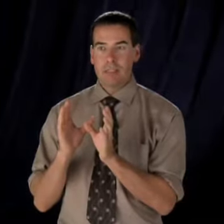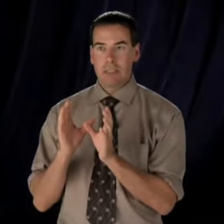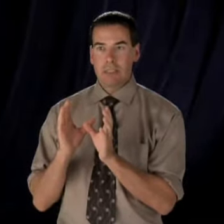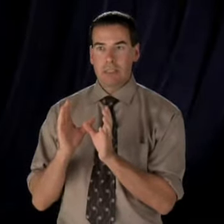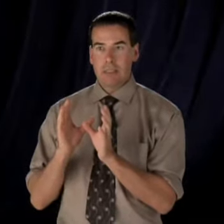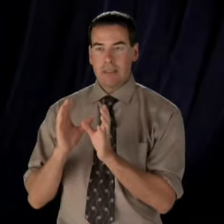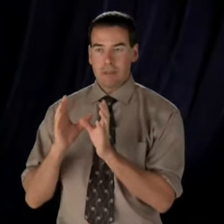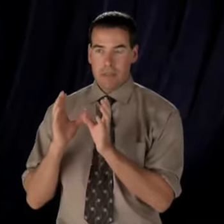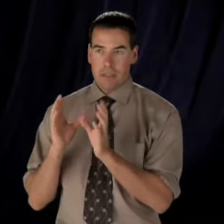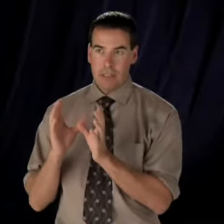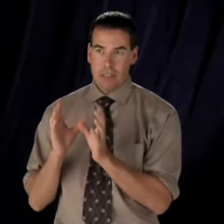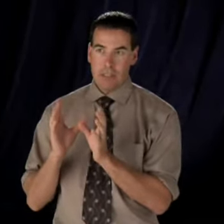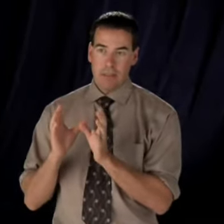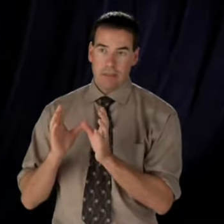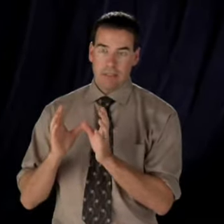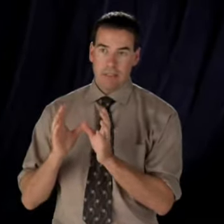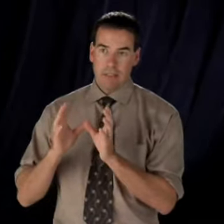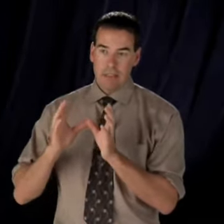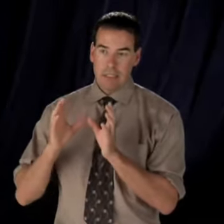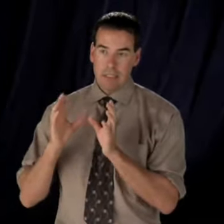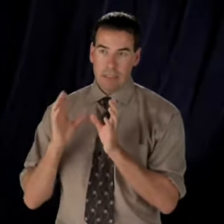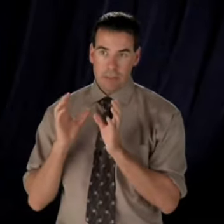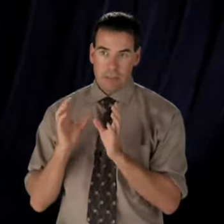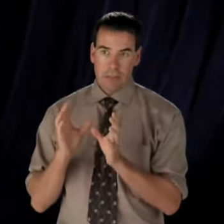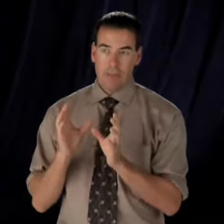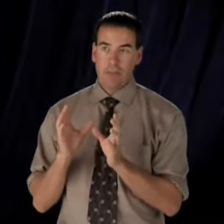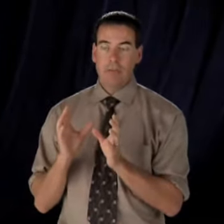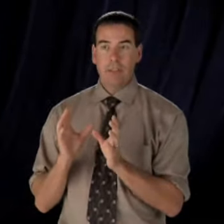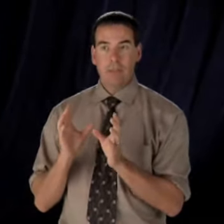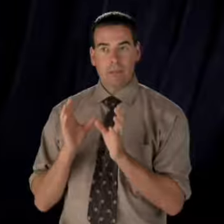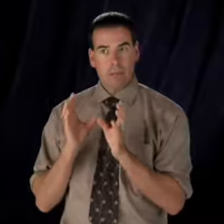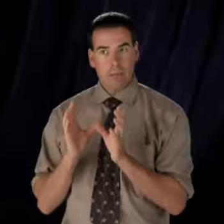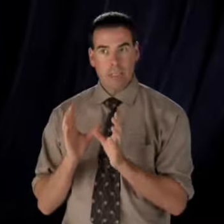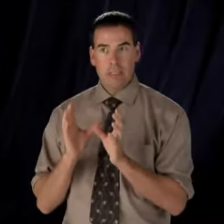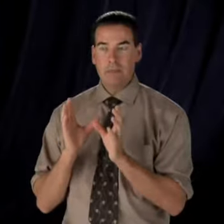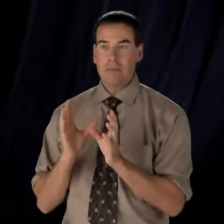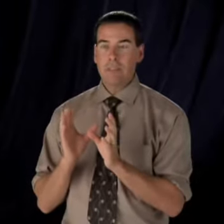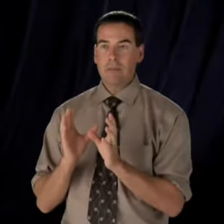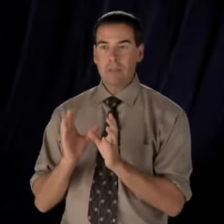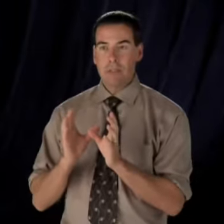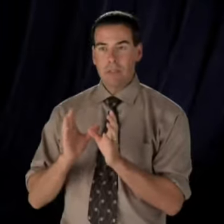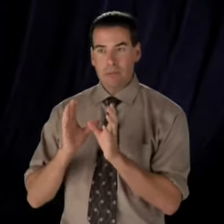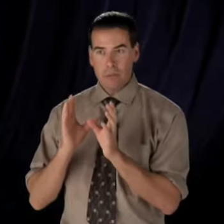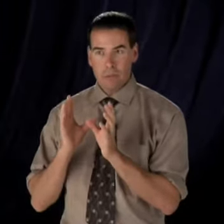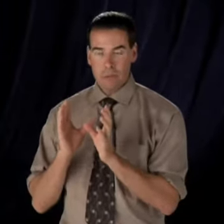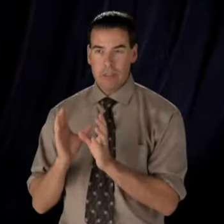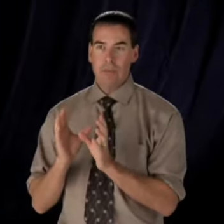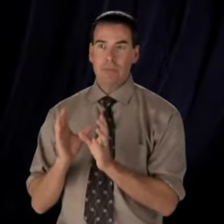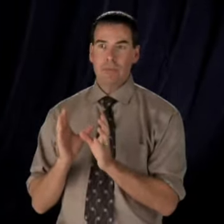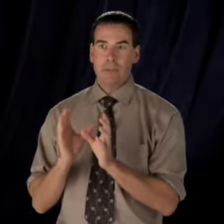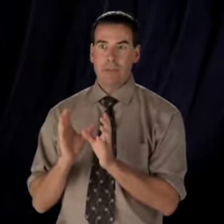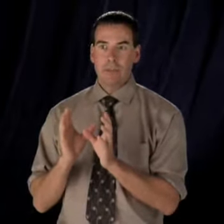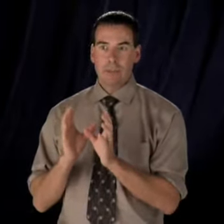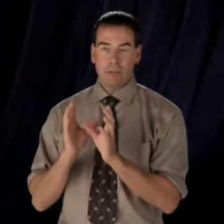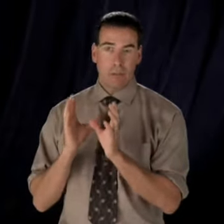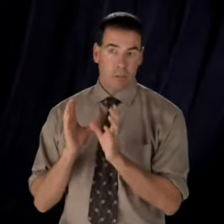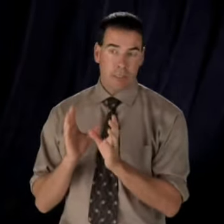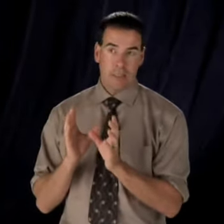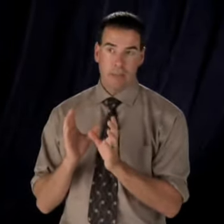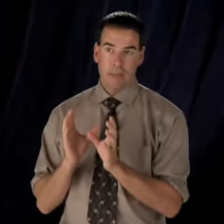that would suggest that the Charter of Health Freedoms, those rights and freedoms, those principles that are already law